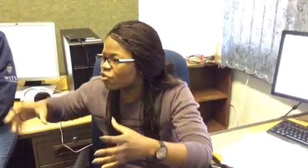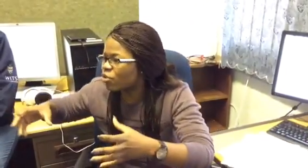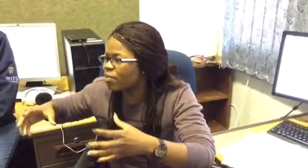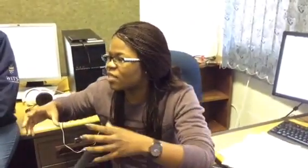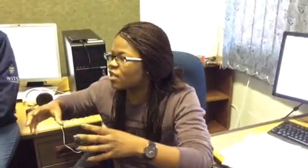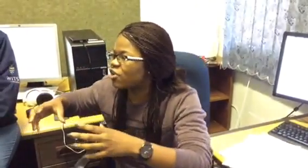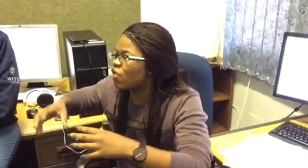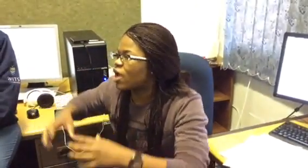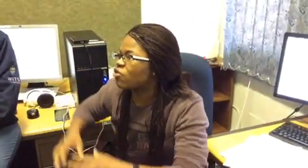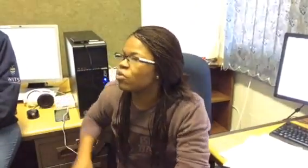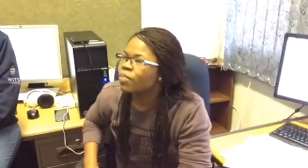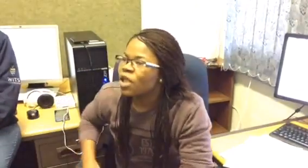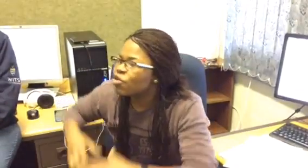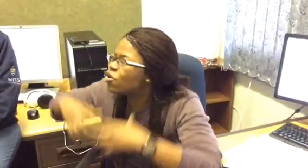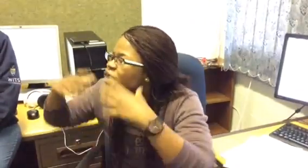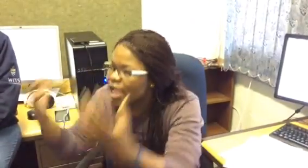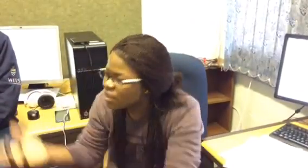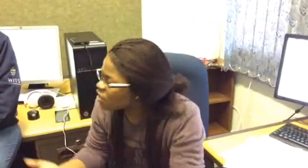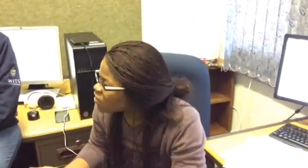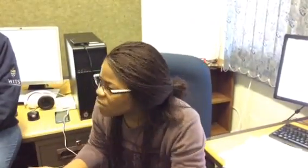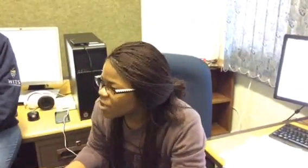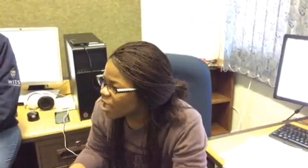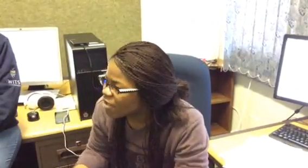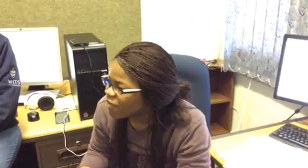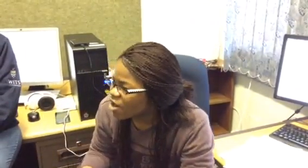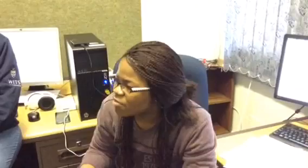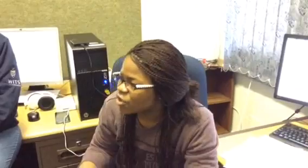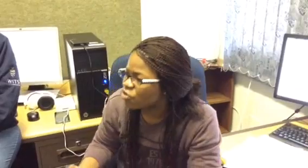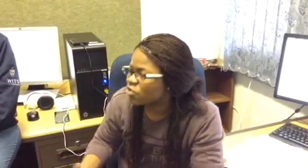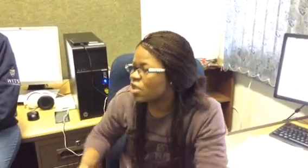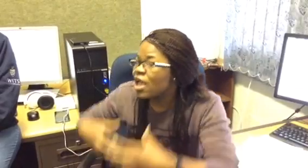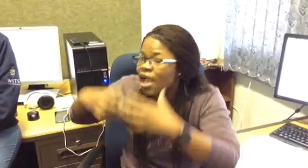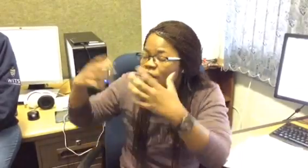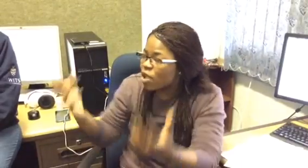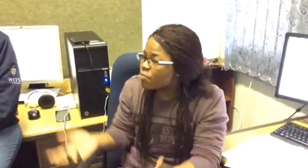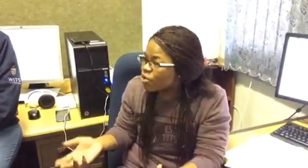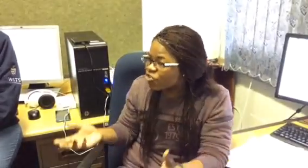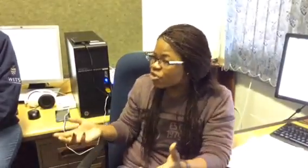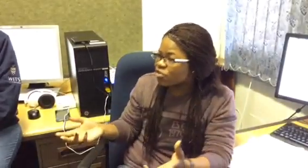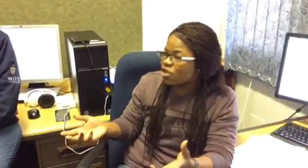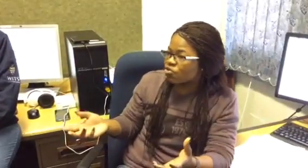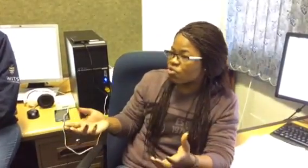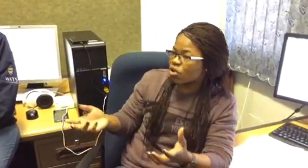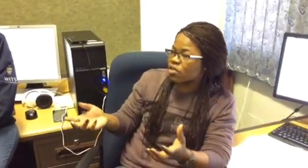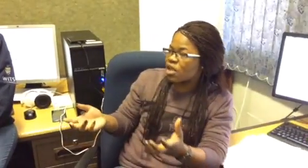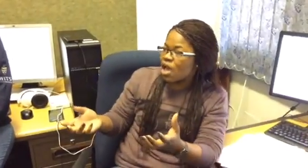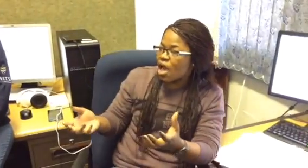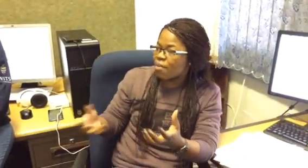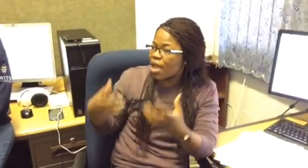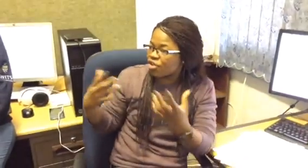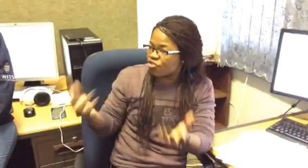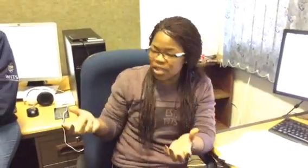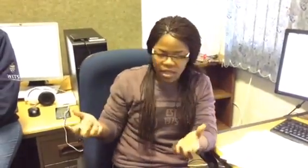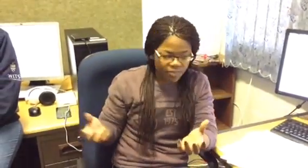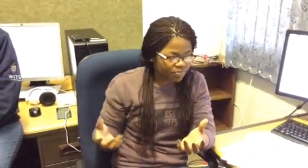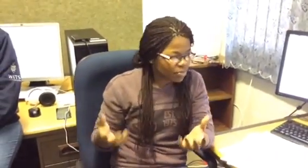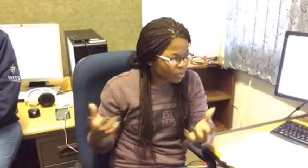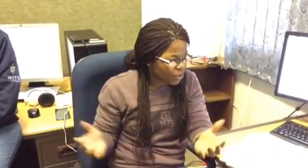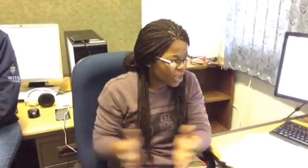so you're basically trying to create a similar environment to see and what pressures these rocks um actually break